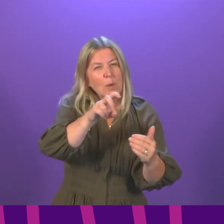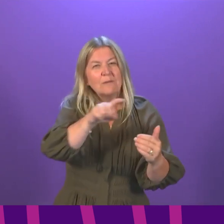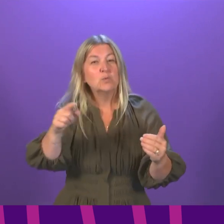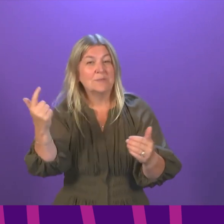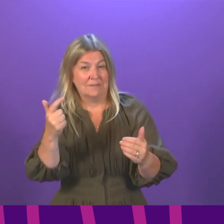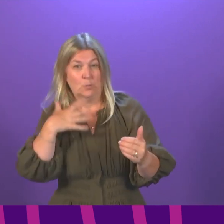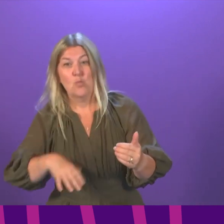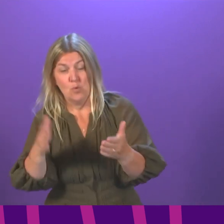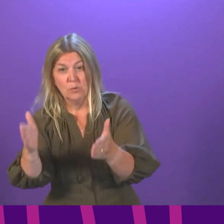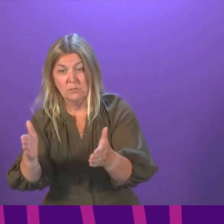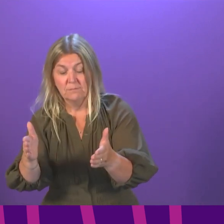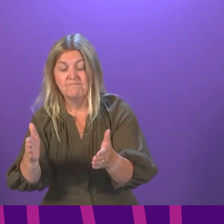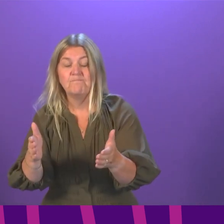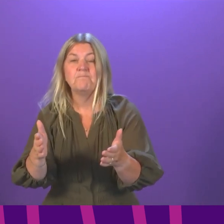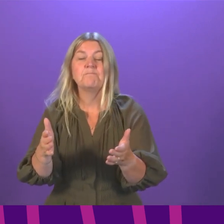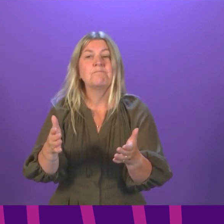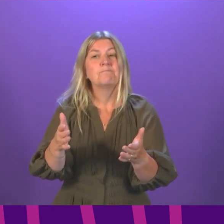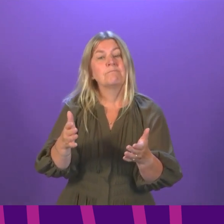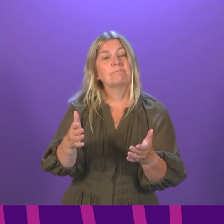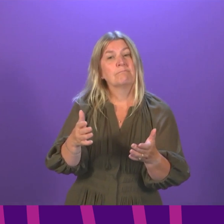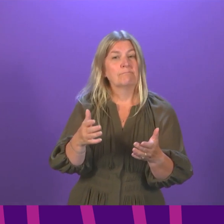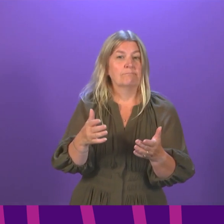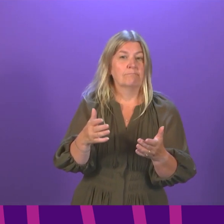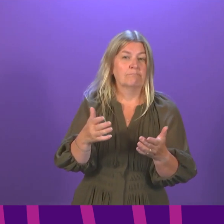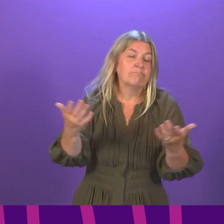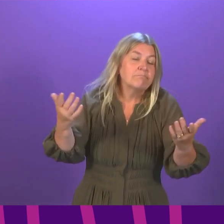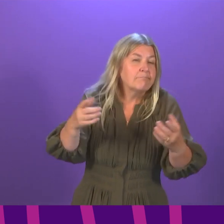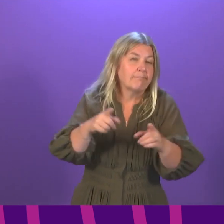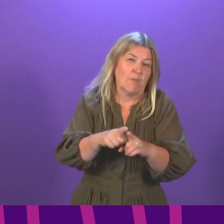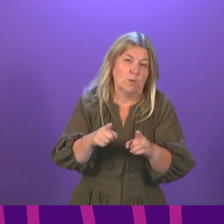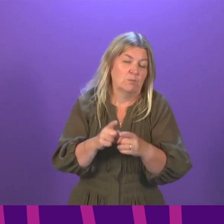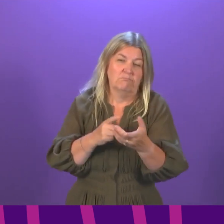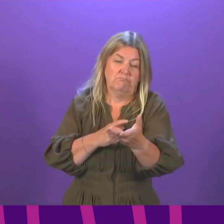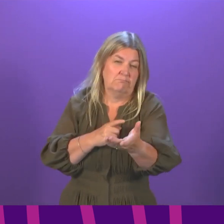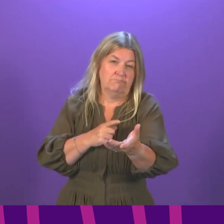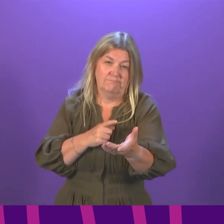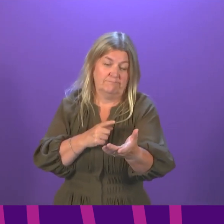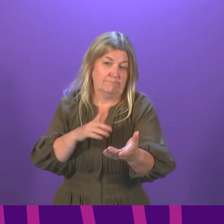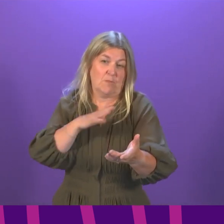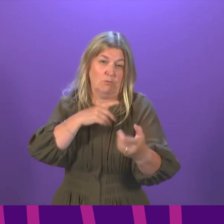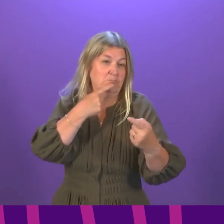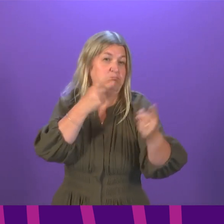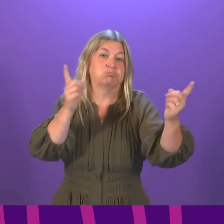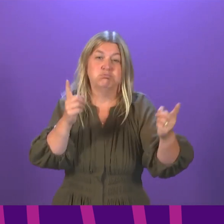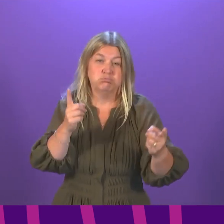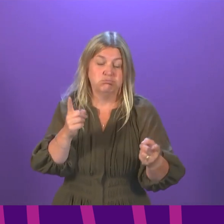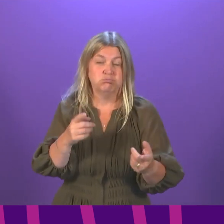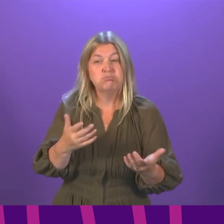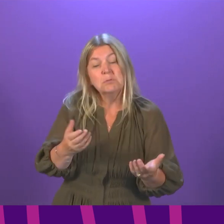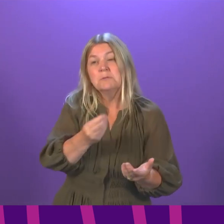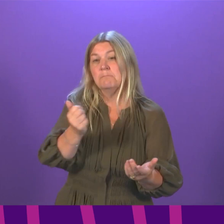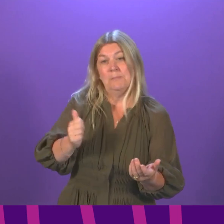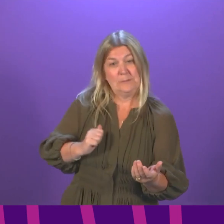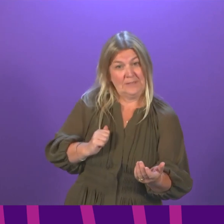There are also issues that I have already set out today around our expectations on testing